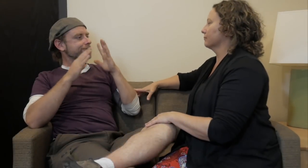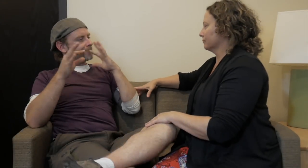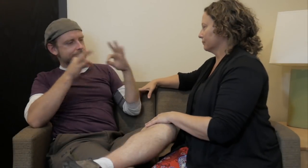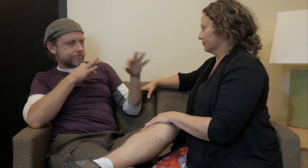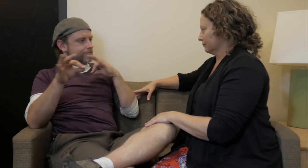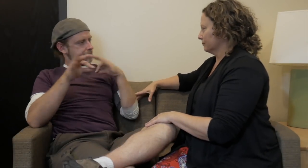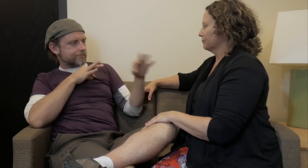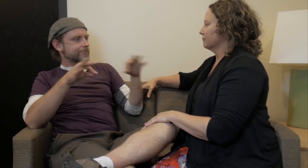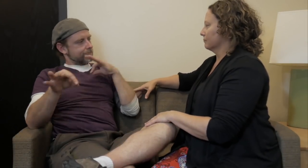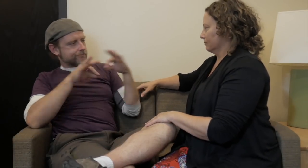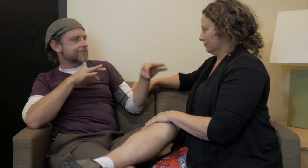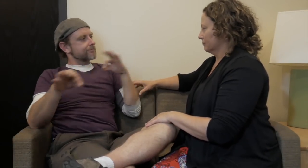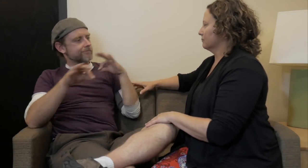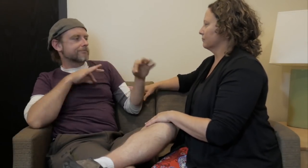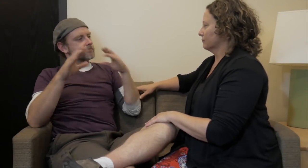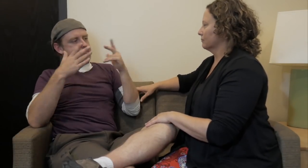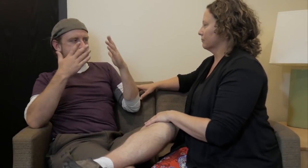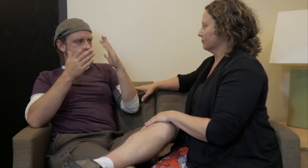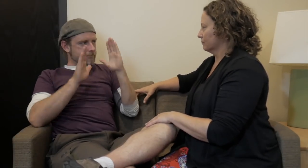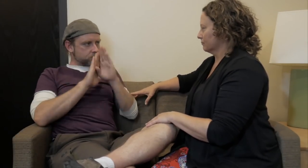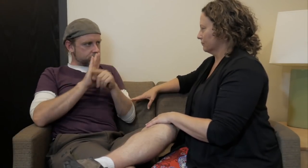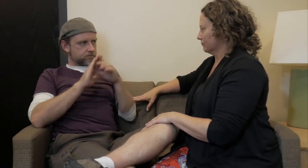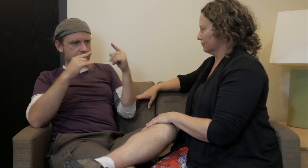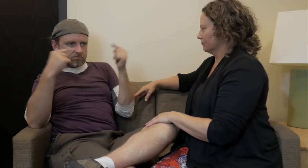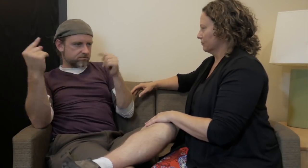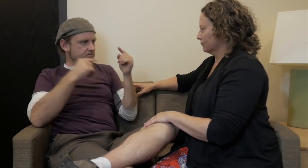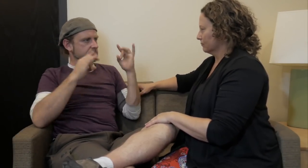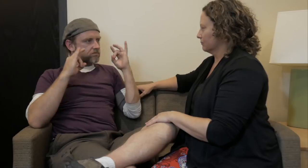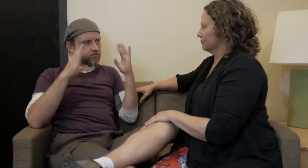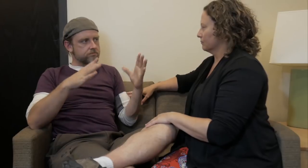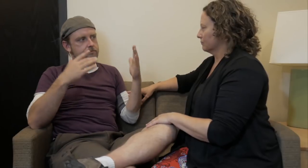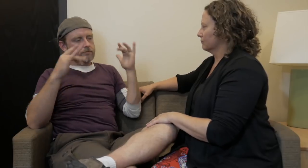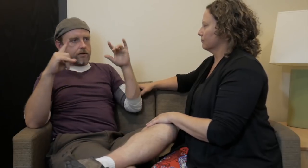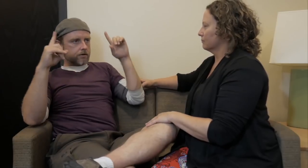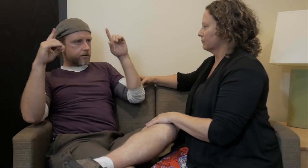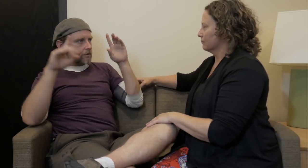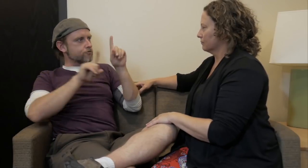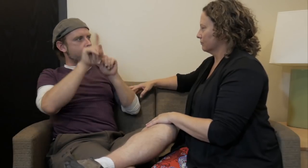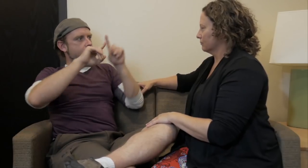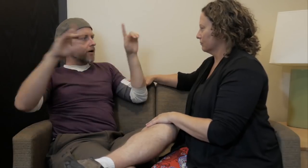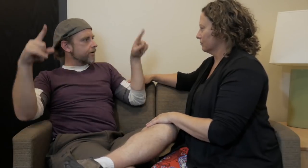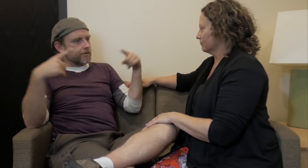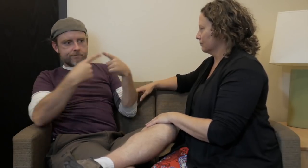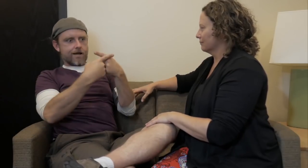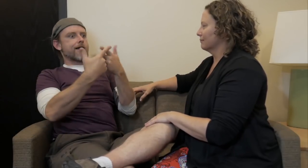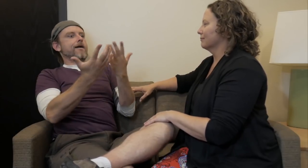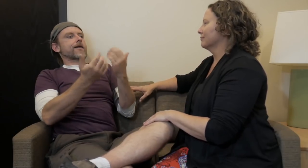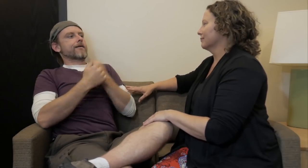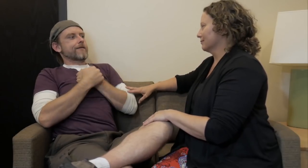I'll give them the background story about how two families hate each other, the star-crossed lovers, etc.